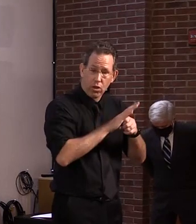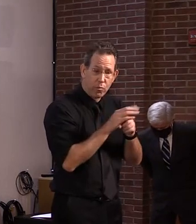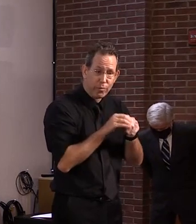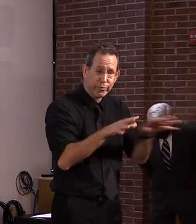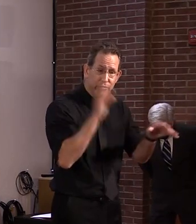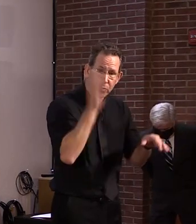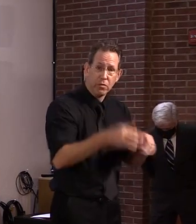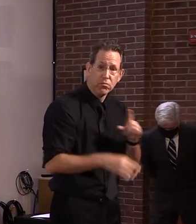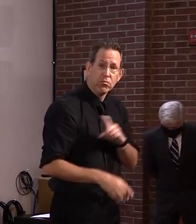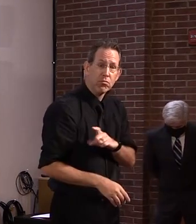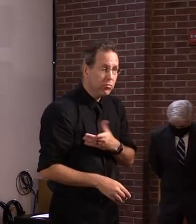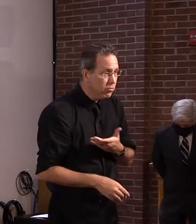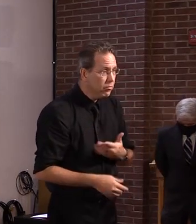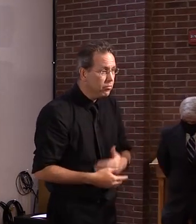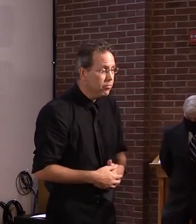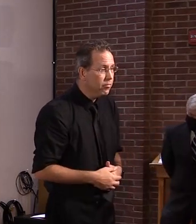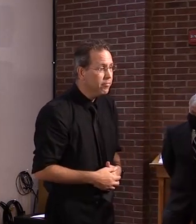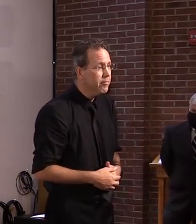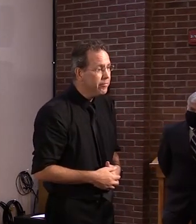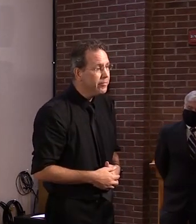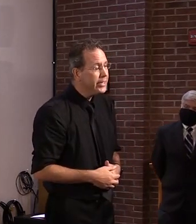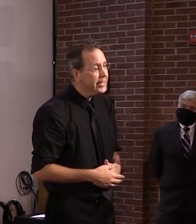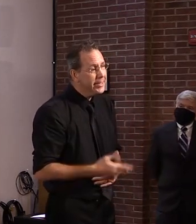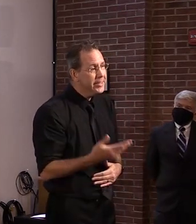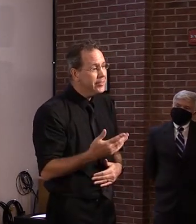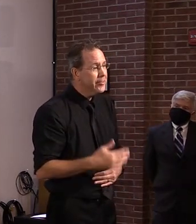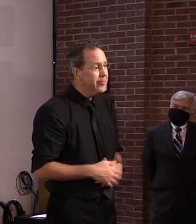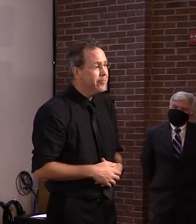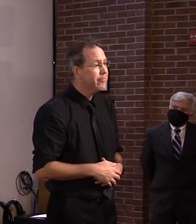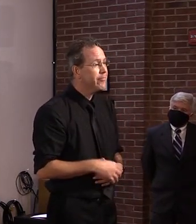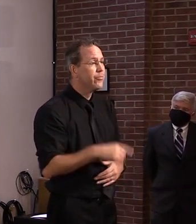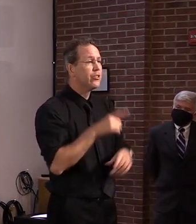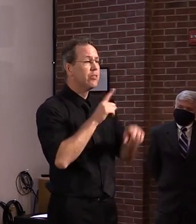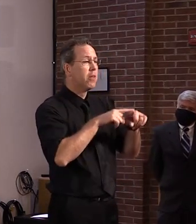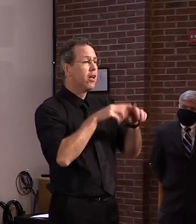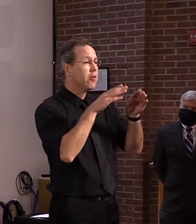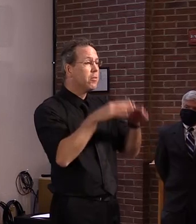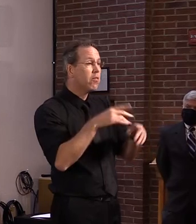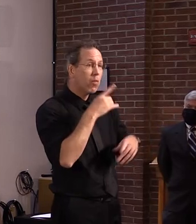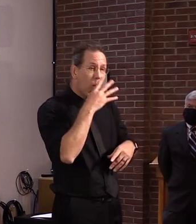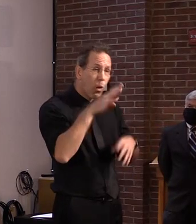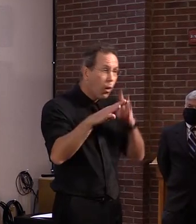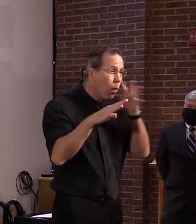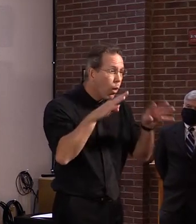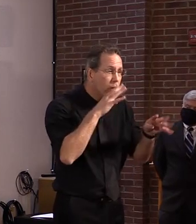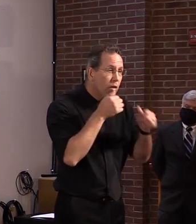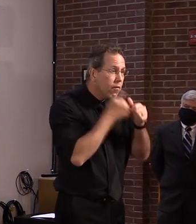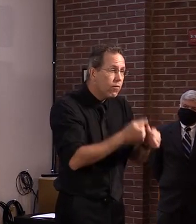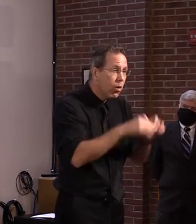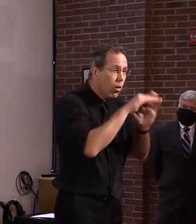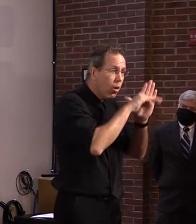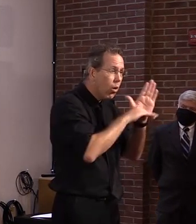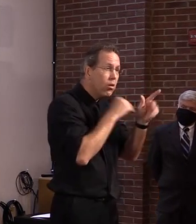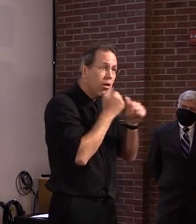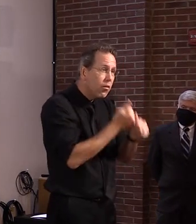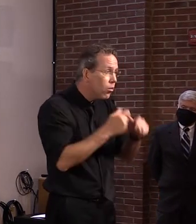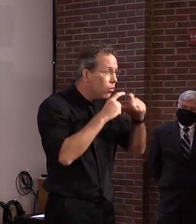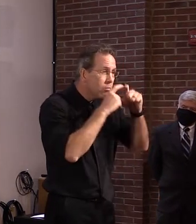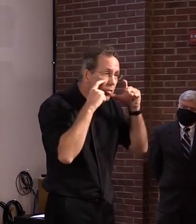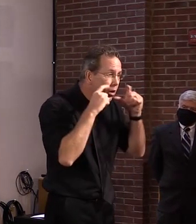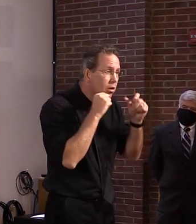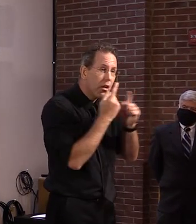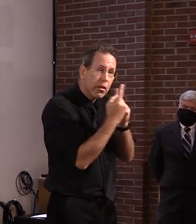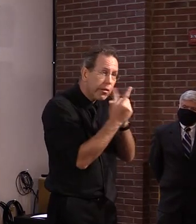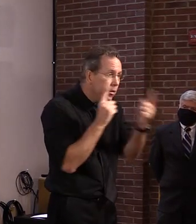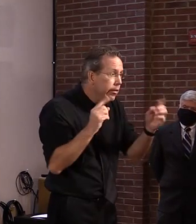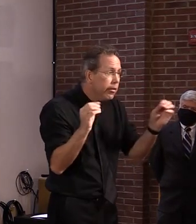wearing masks, they're socially distancing. They're, uh, gathering in, in huge numbers, uh, in small